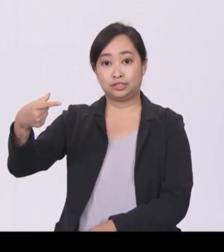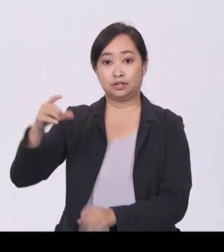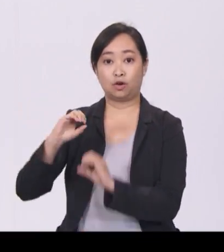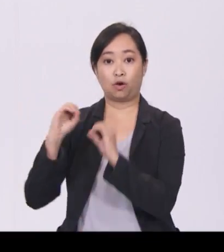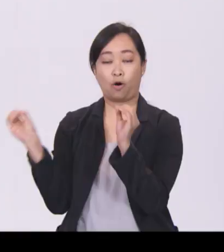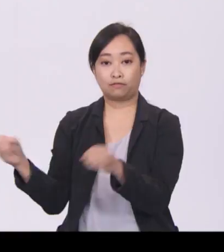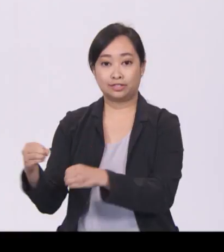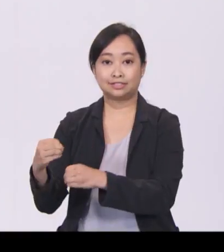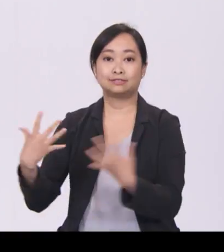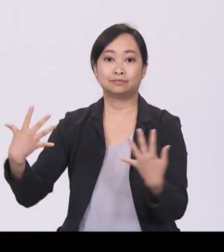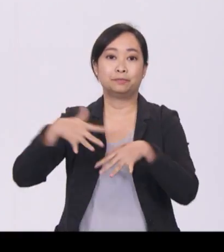AIC.